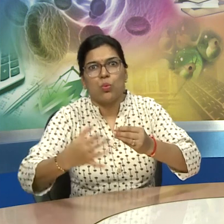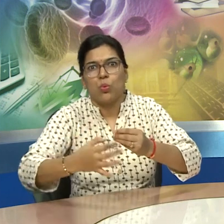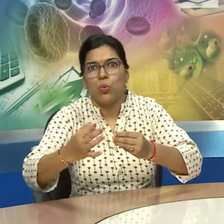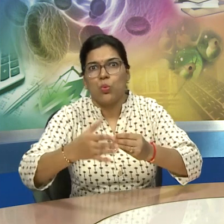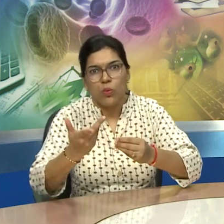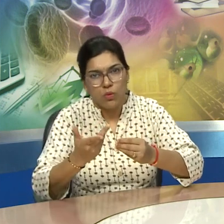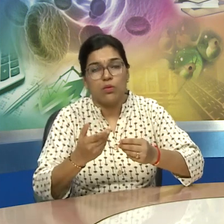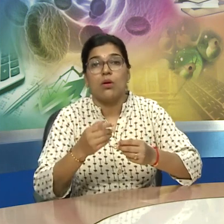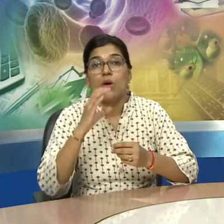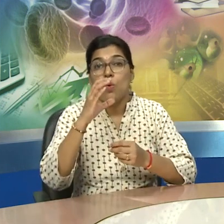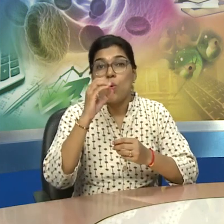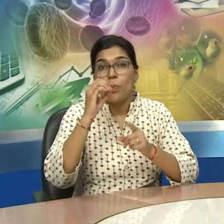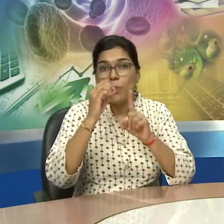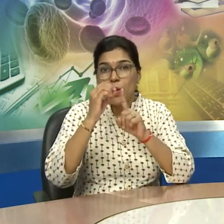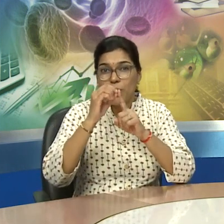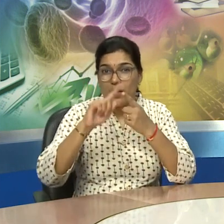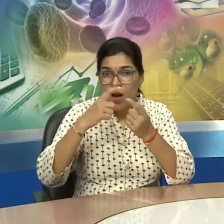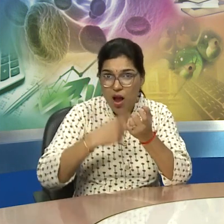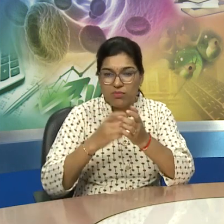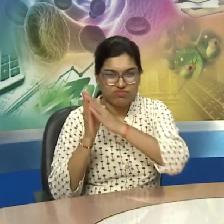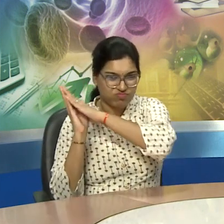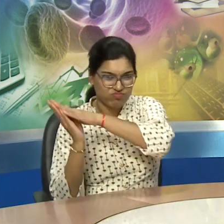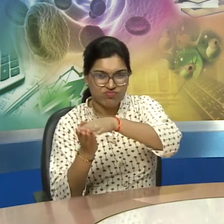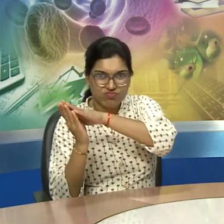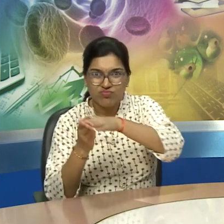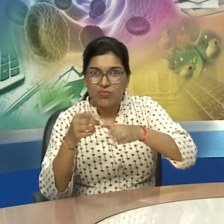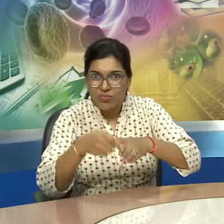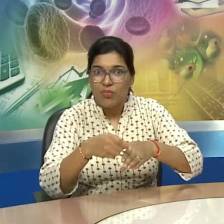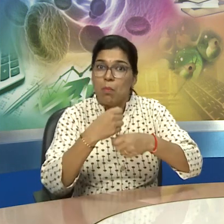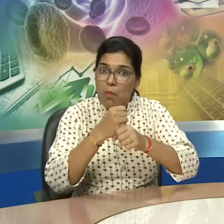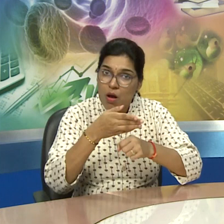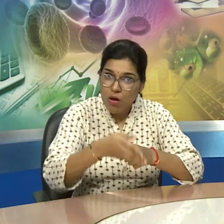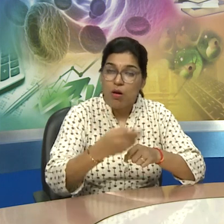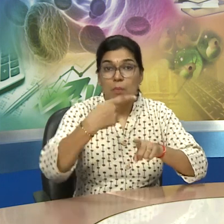axes and weapons with sharp cutting edges